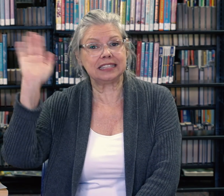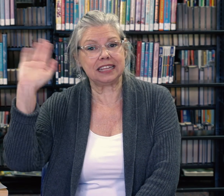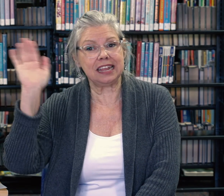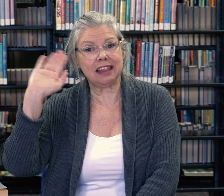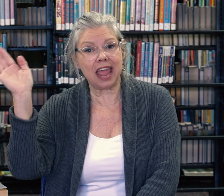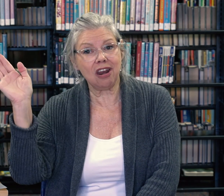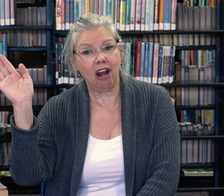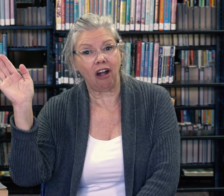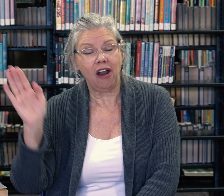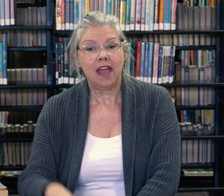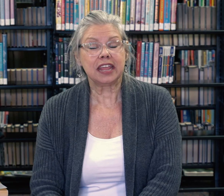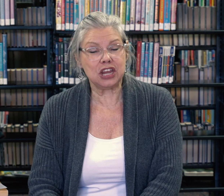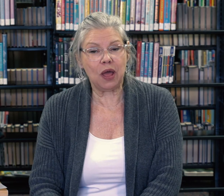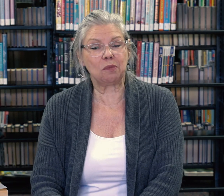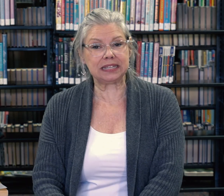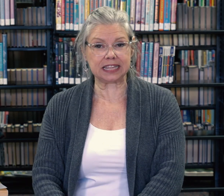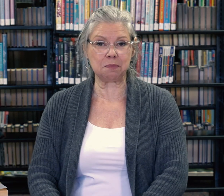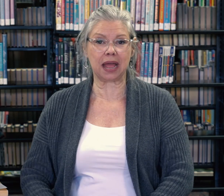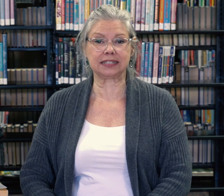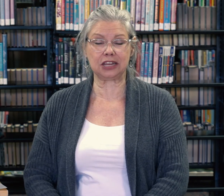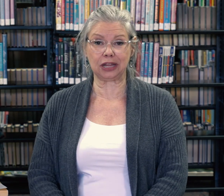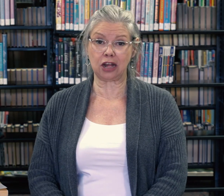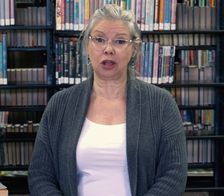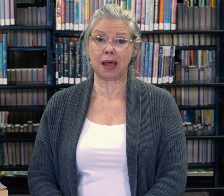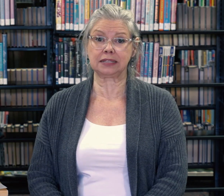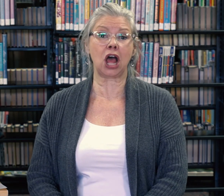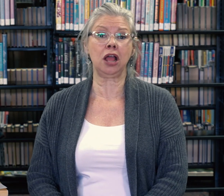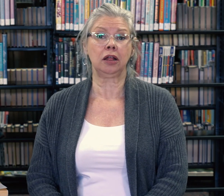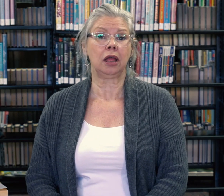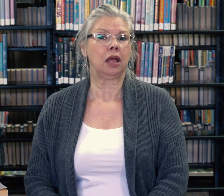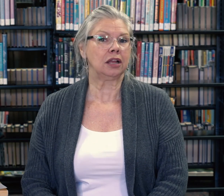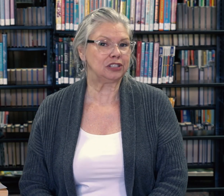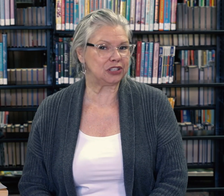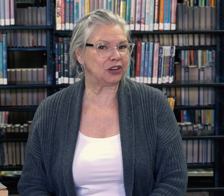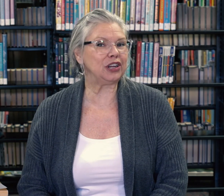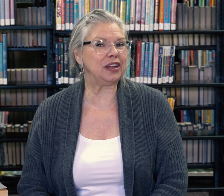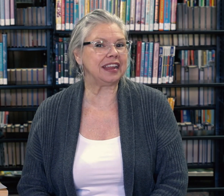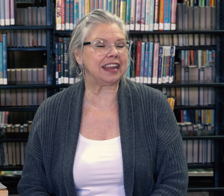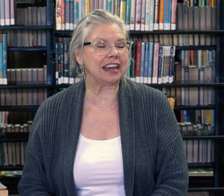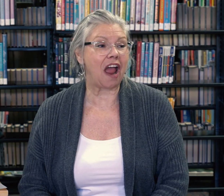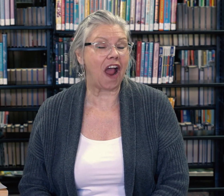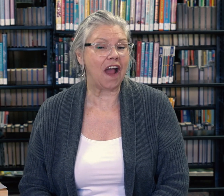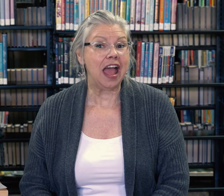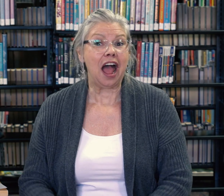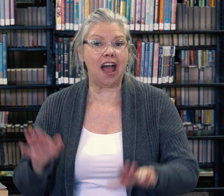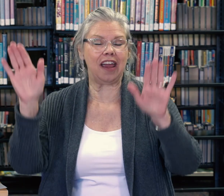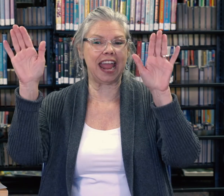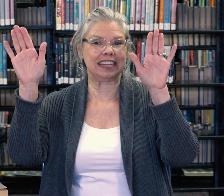see you later can you help me sing my see you later goodbye song sure you can our hands